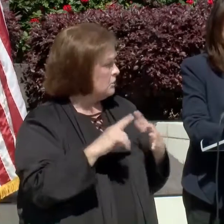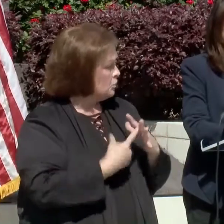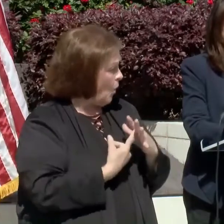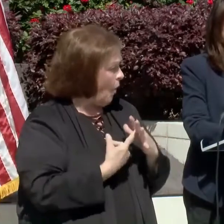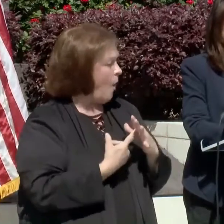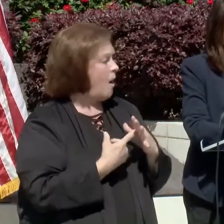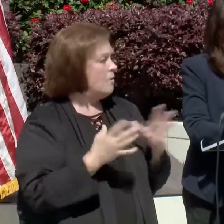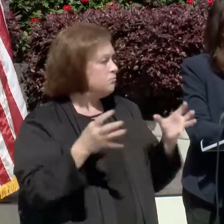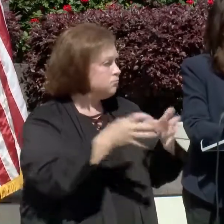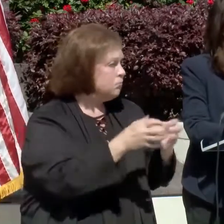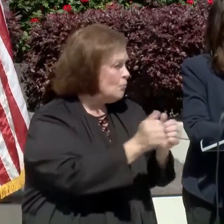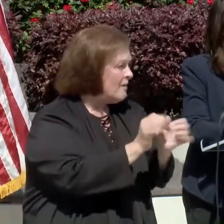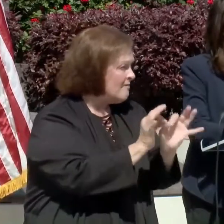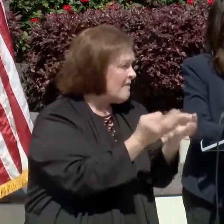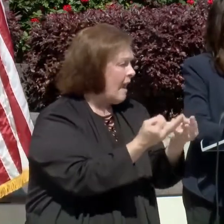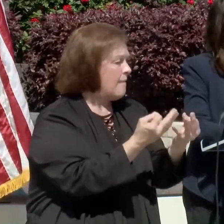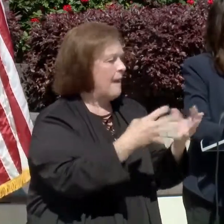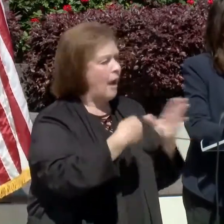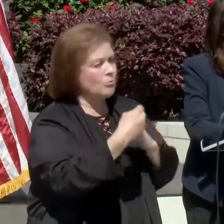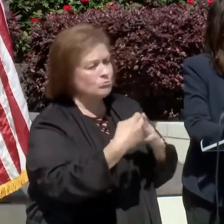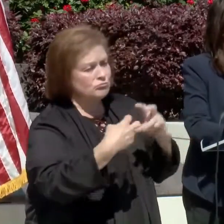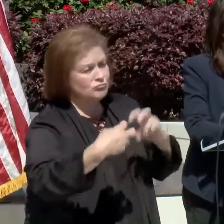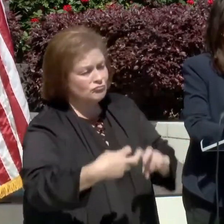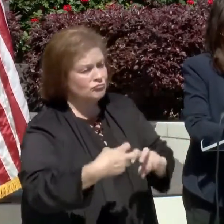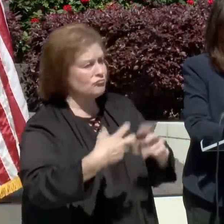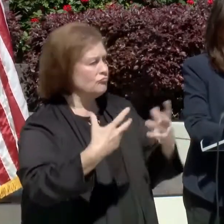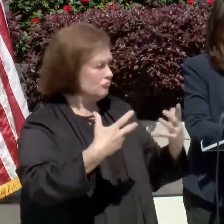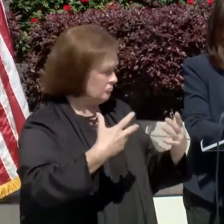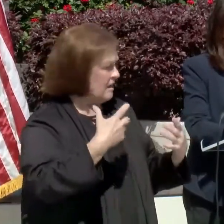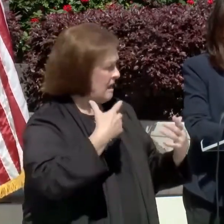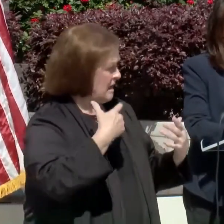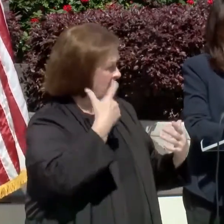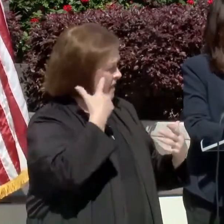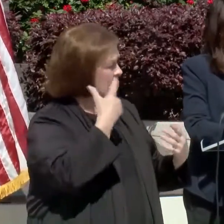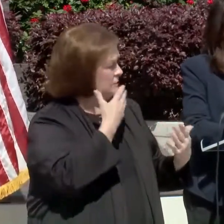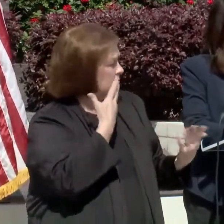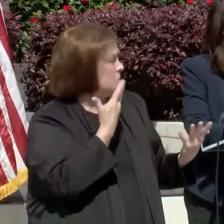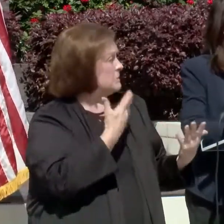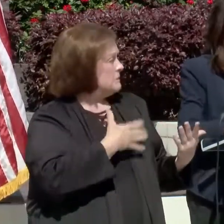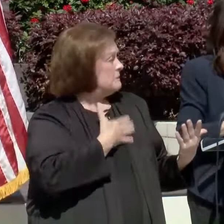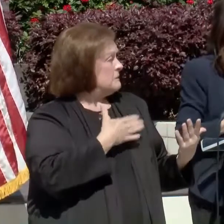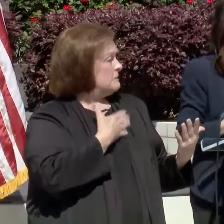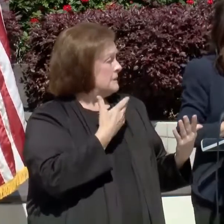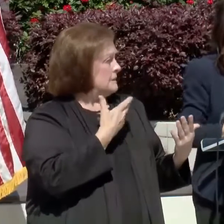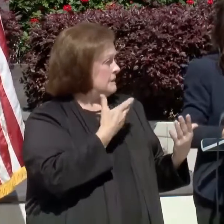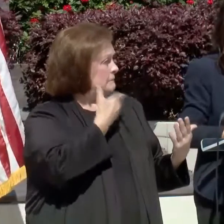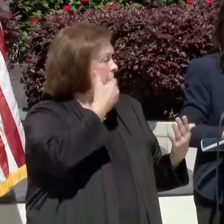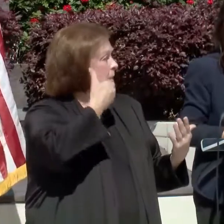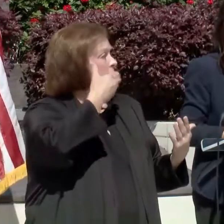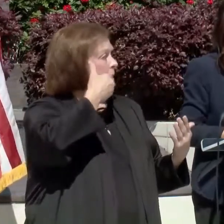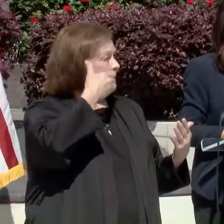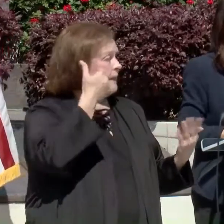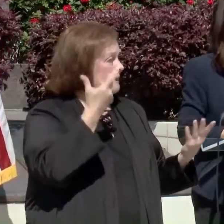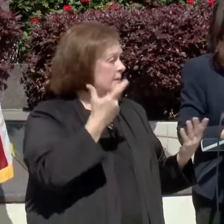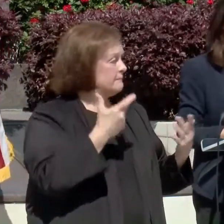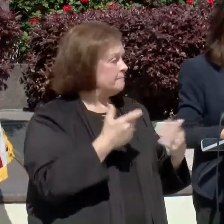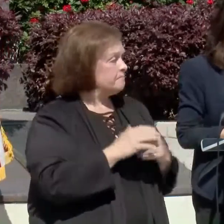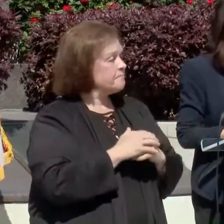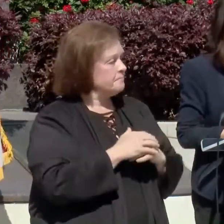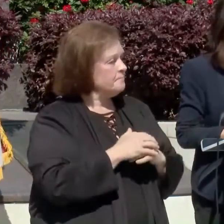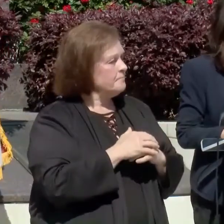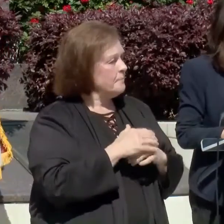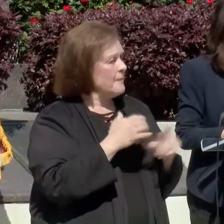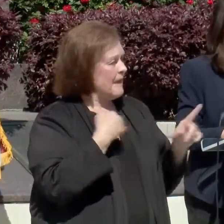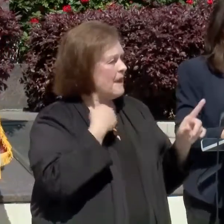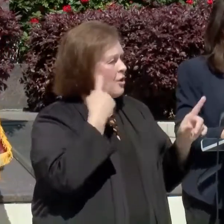They want to get out, sit indoors again. So I think it's a very, very hopeful time. I have not heard that specific complaint yet, but I was